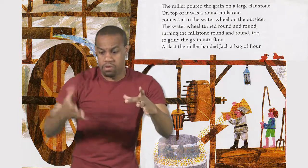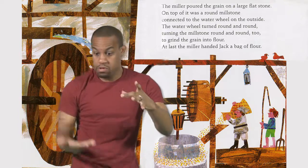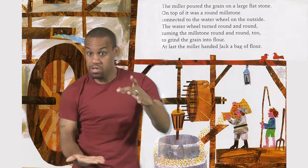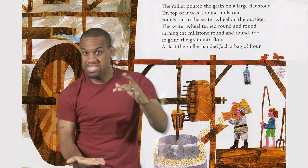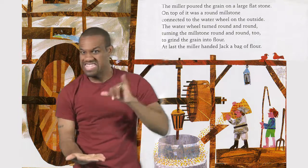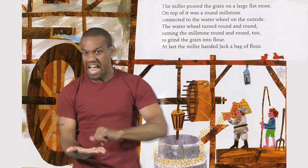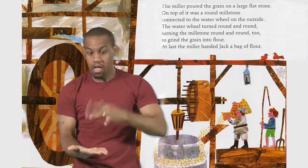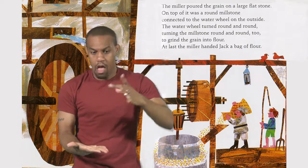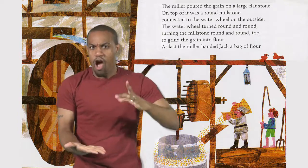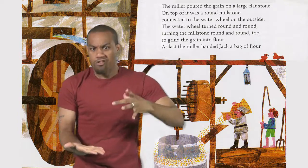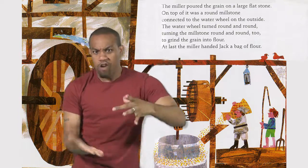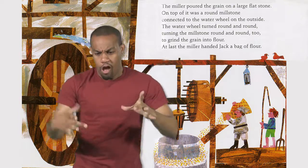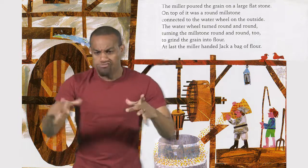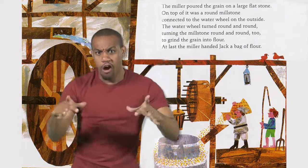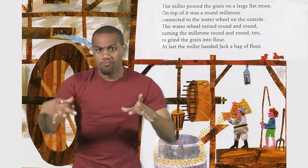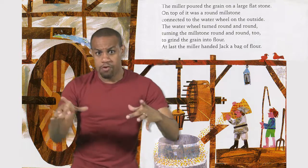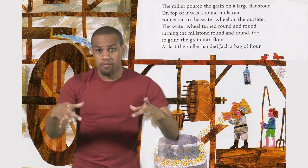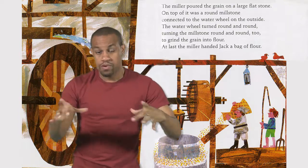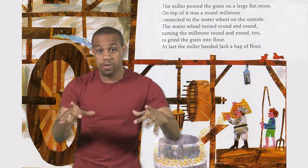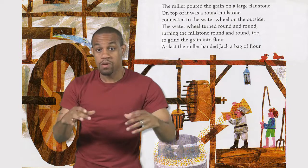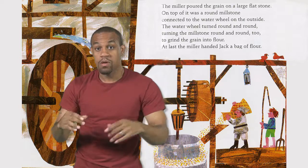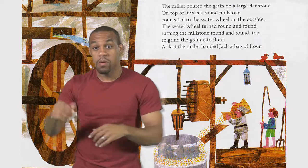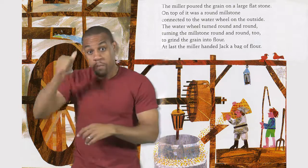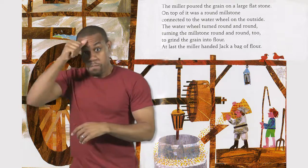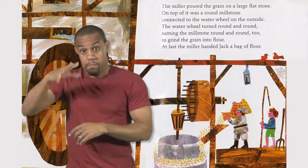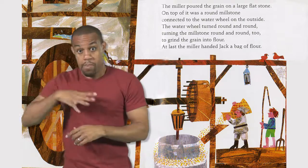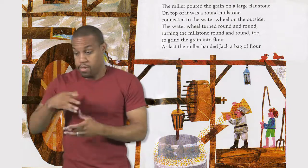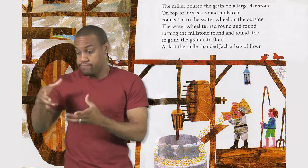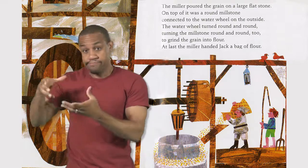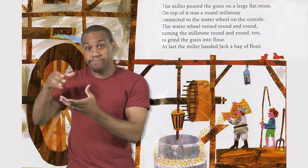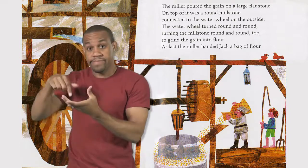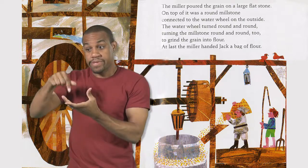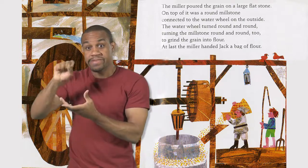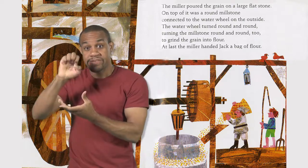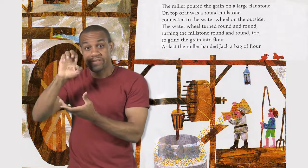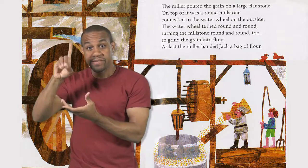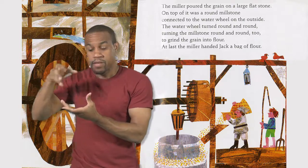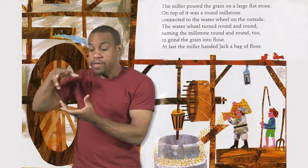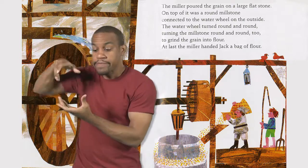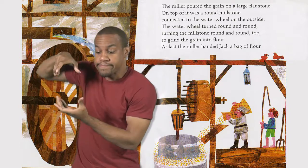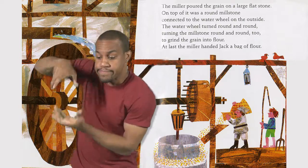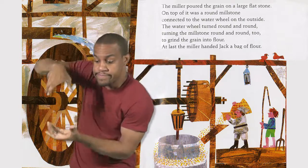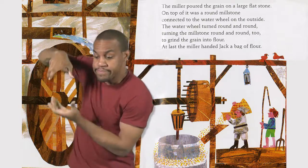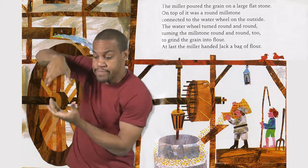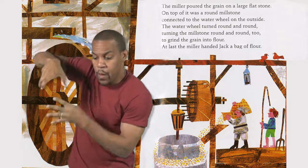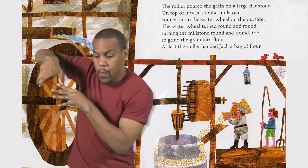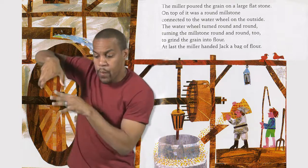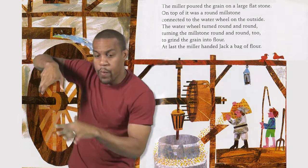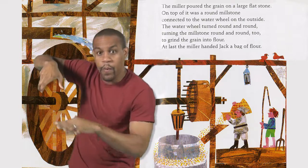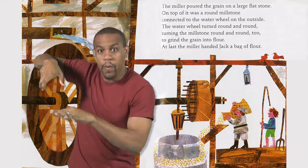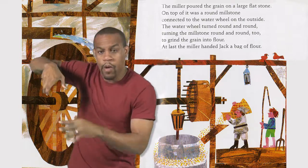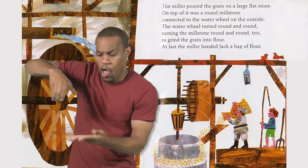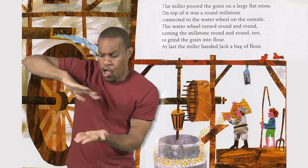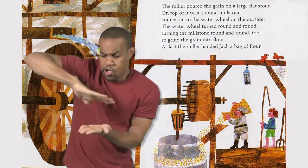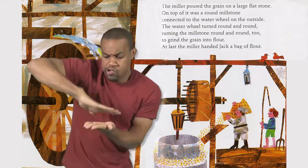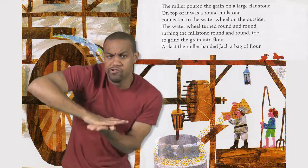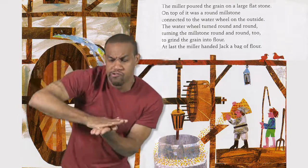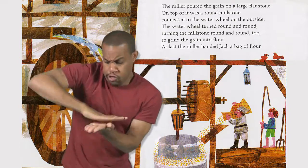millstone round and round too To grind the grain into flour At last, the